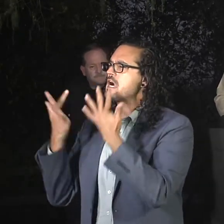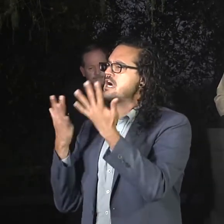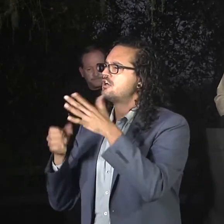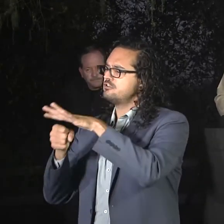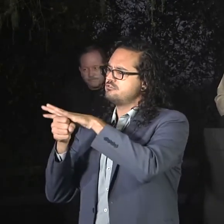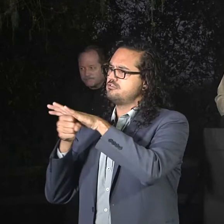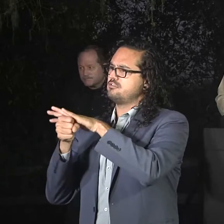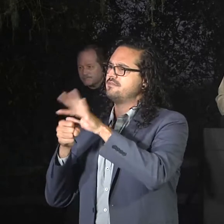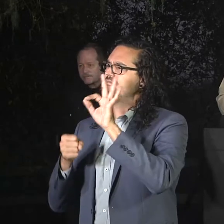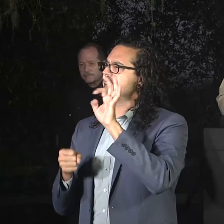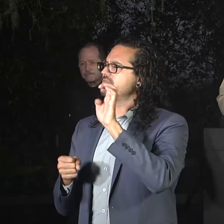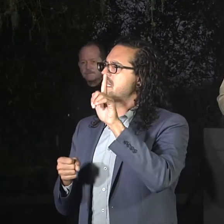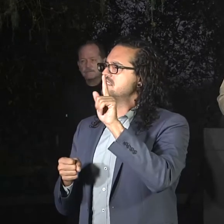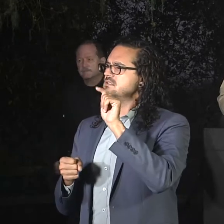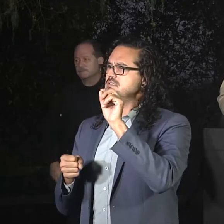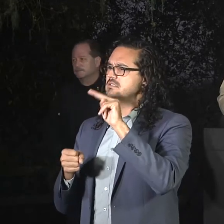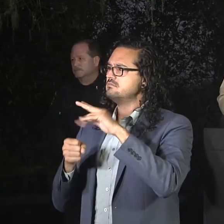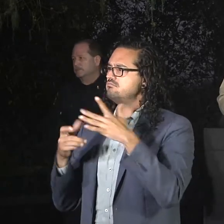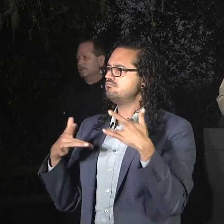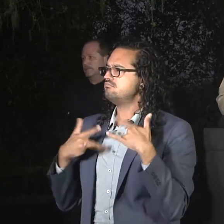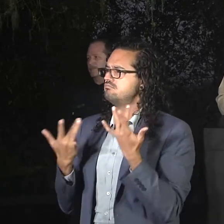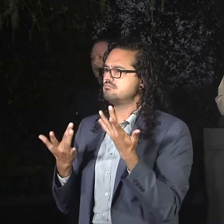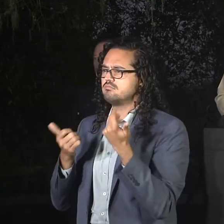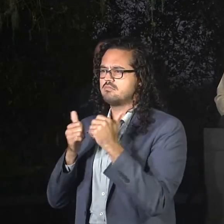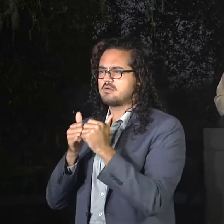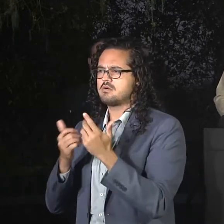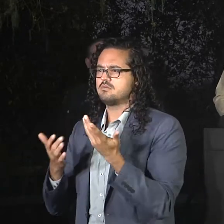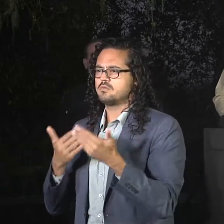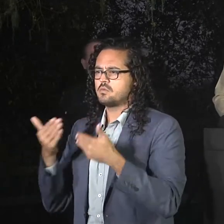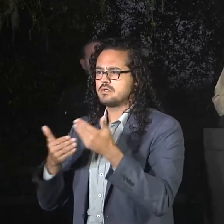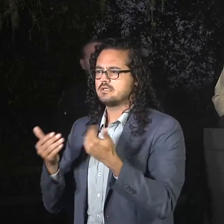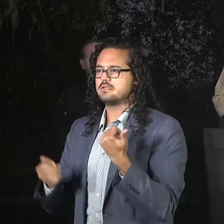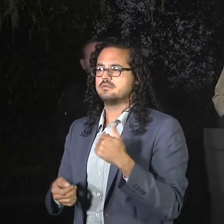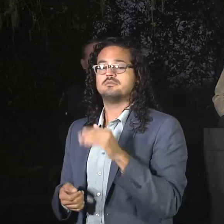to the firing operation happening around Feltman. Chief Brunton can lead to that.